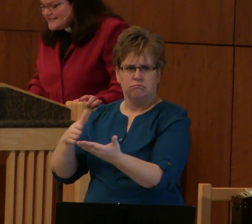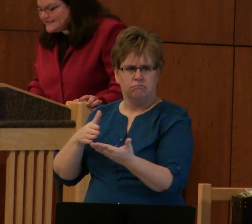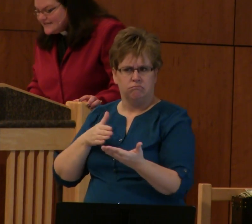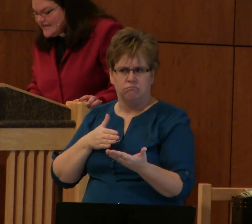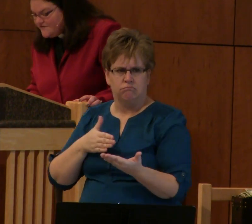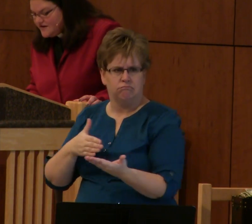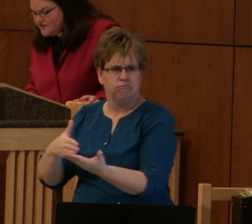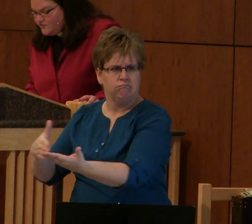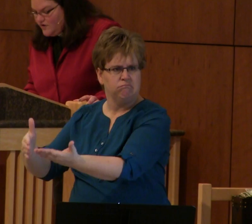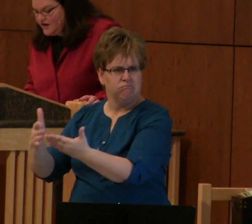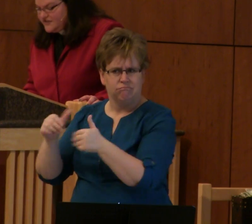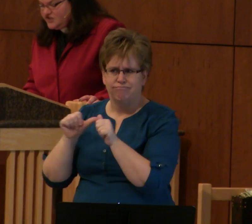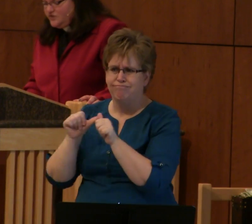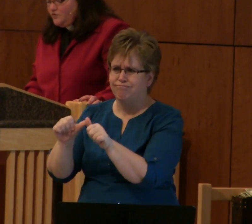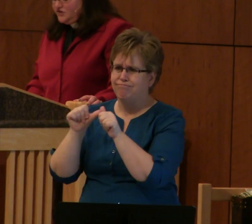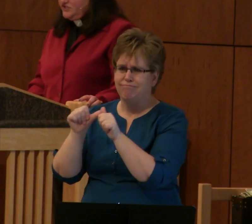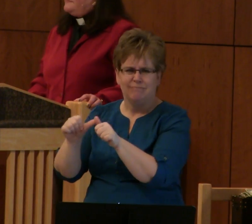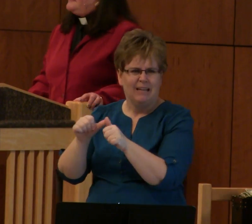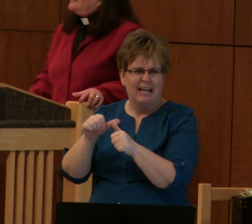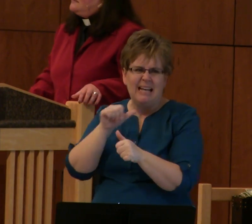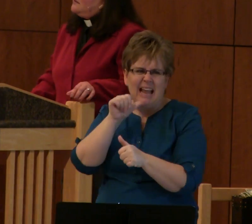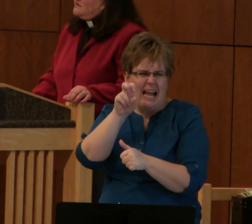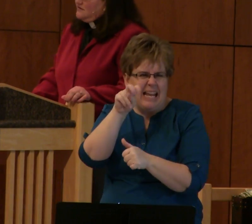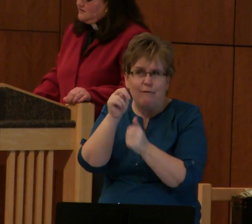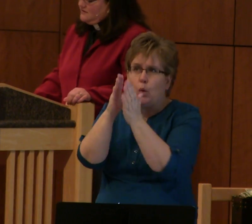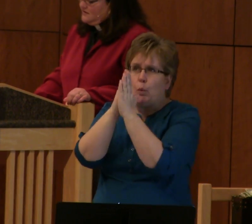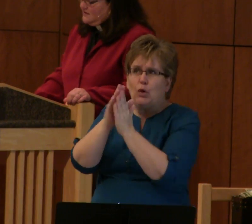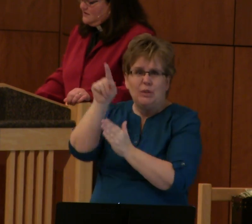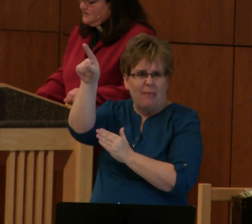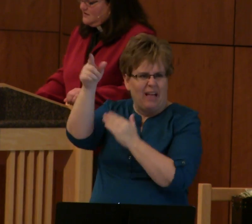who isn't even the one that she worships.